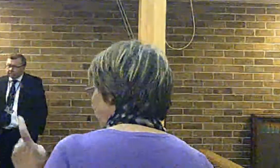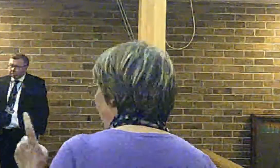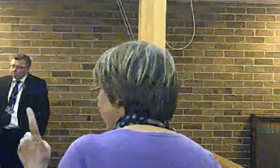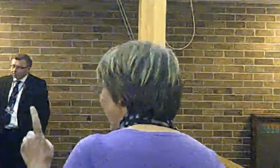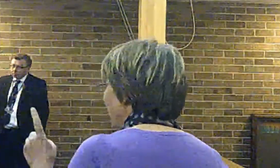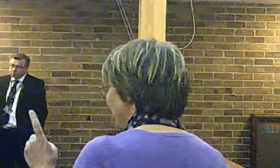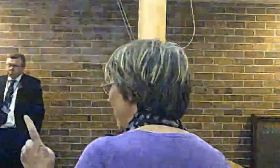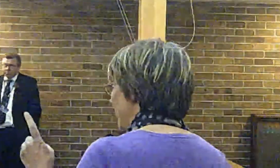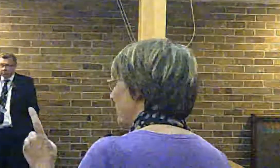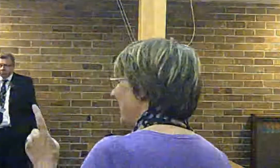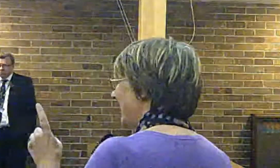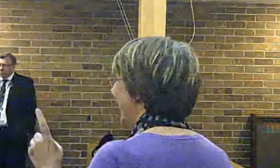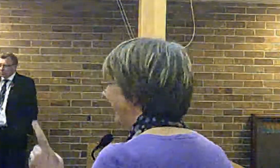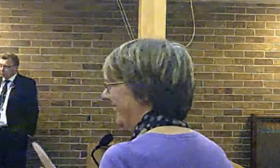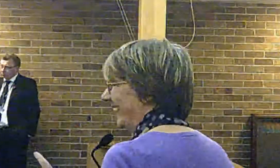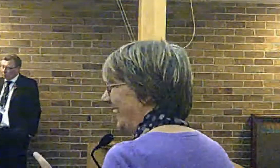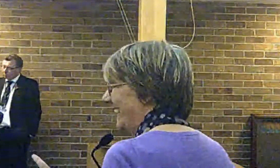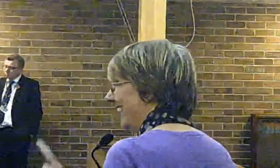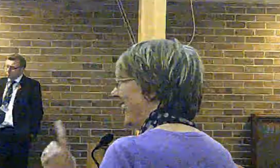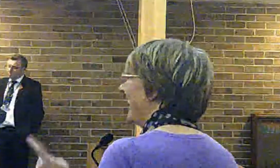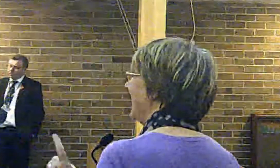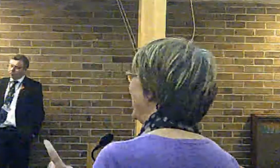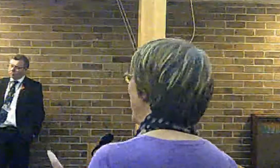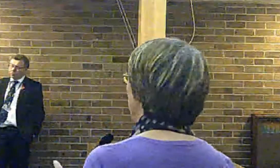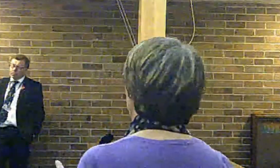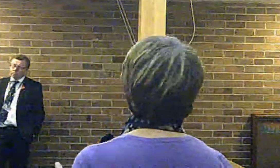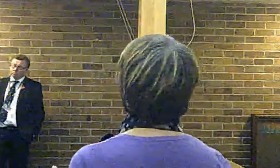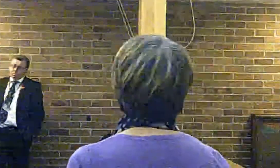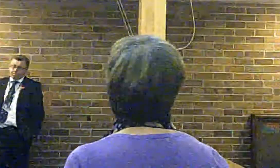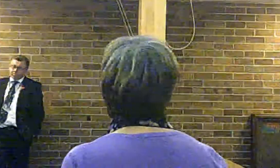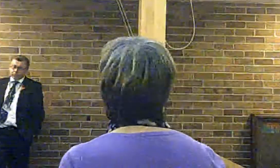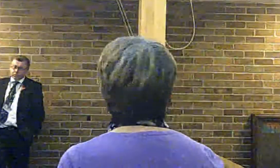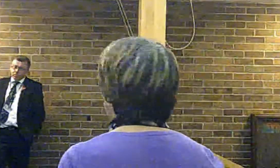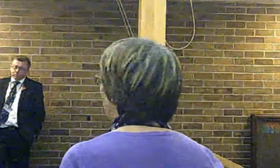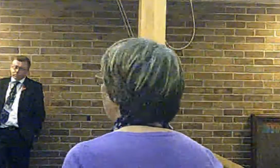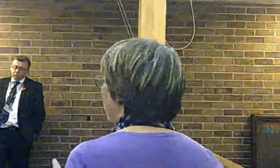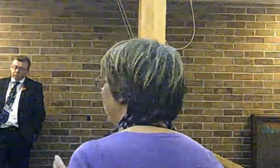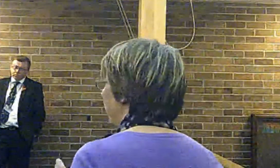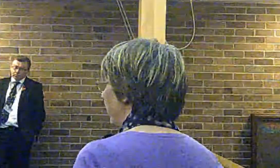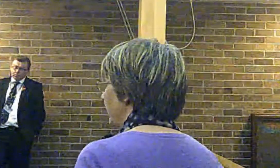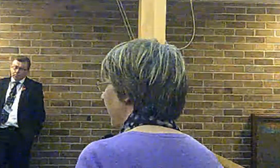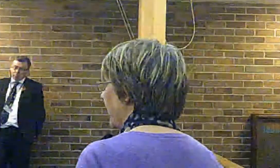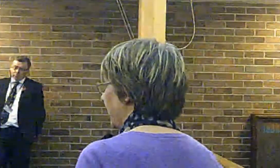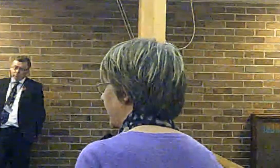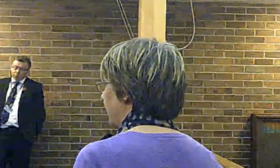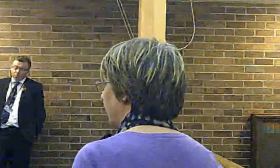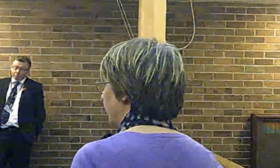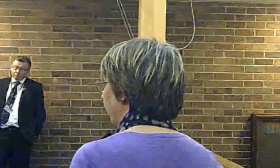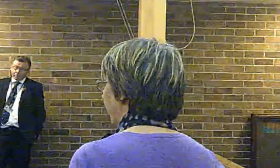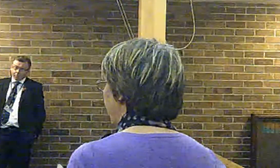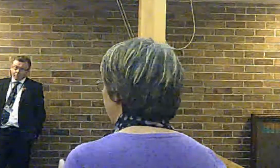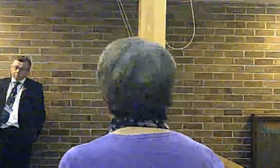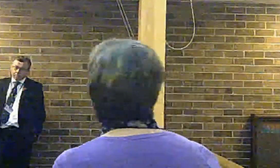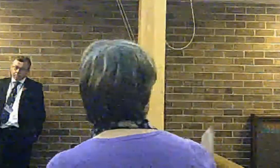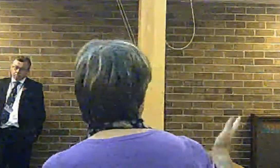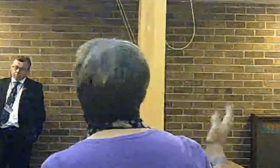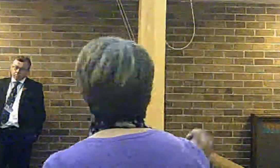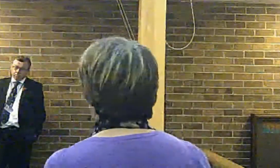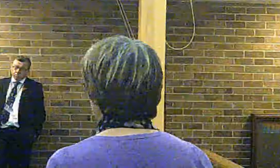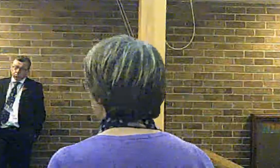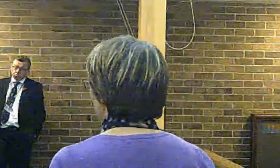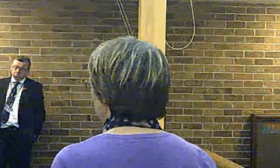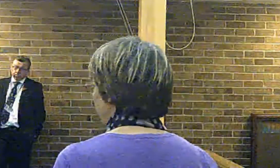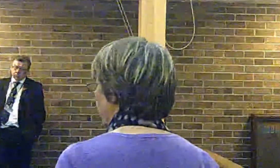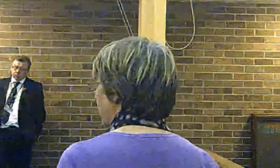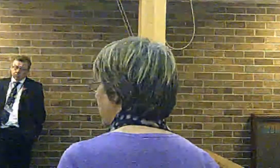So yes, yes, let me breathe. Let me breathe. The point then is, Dan